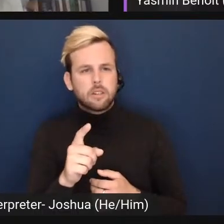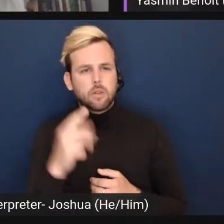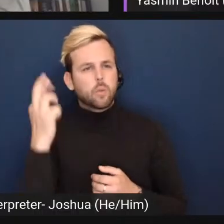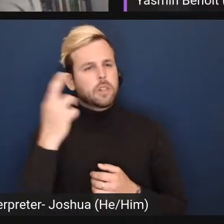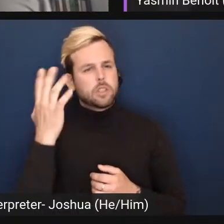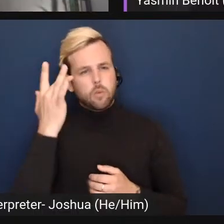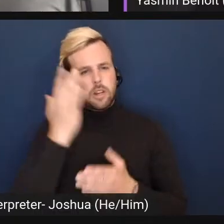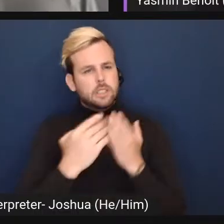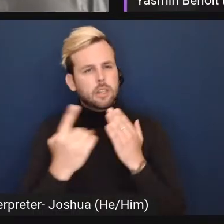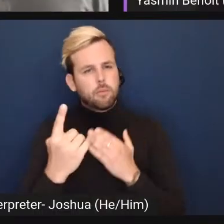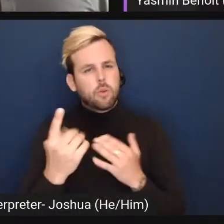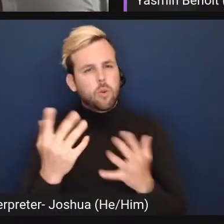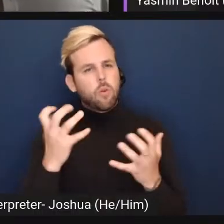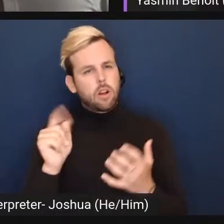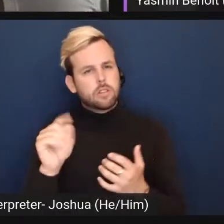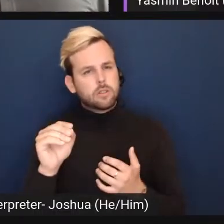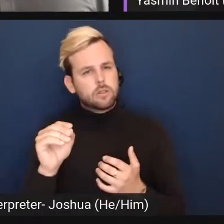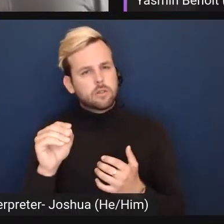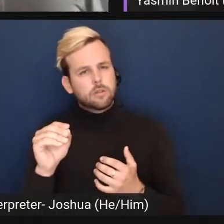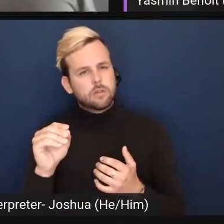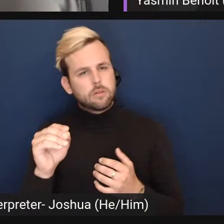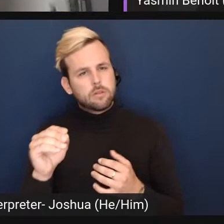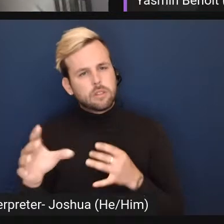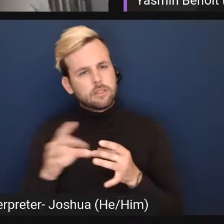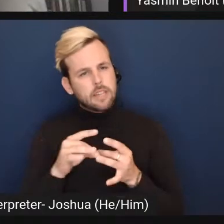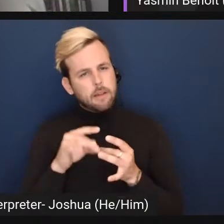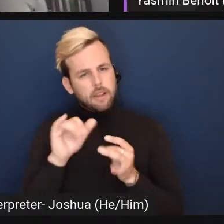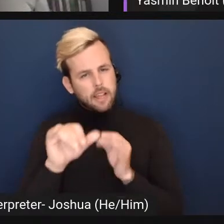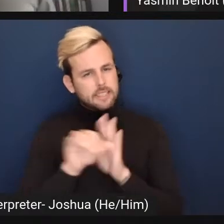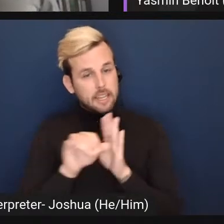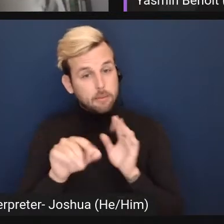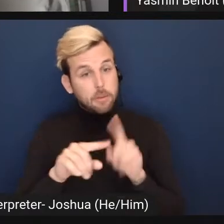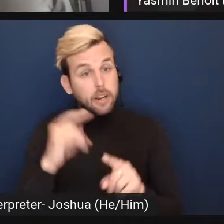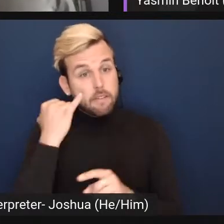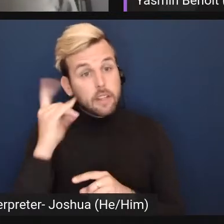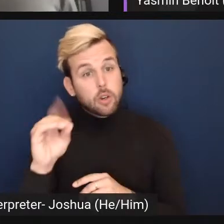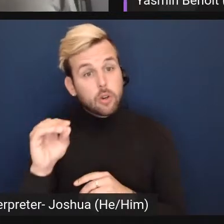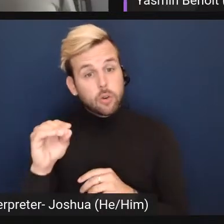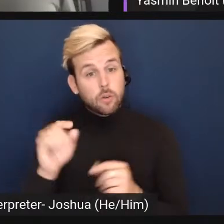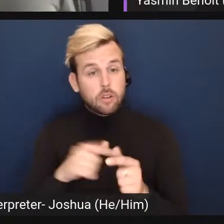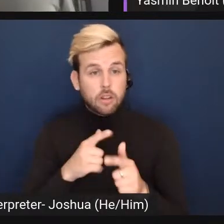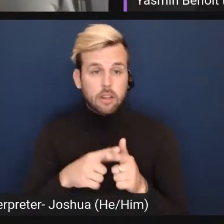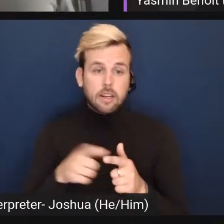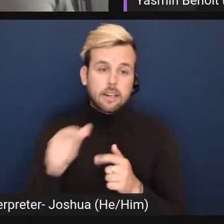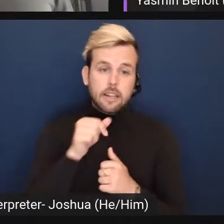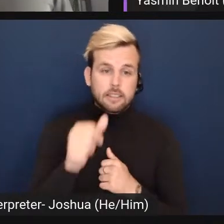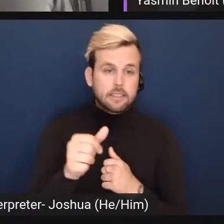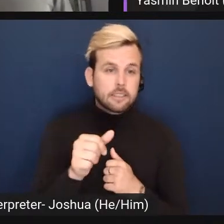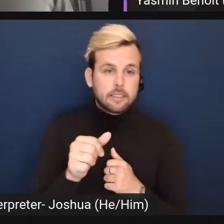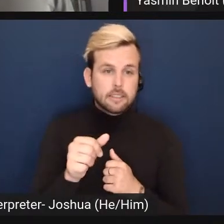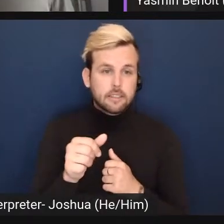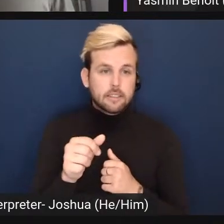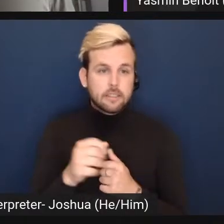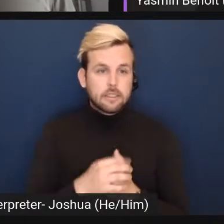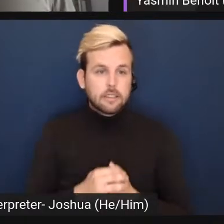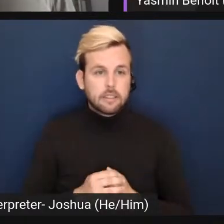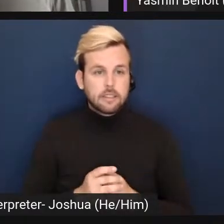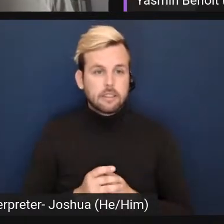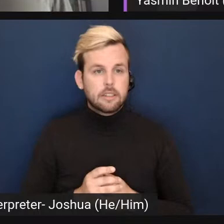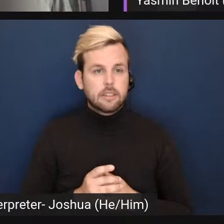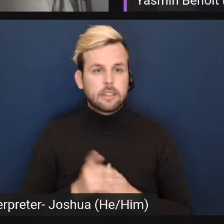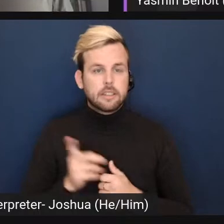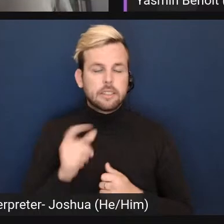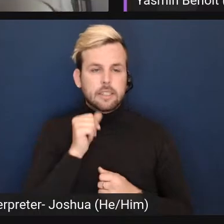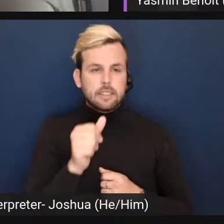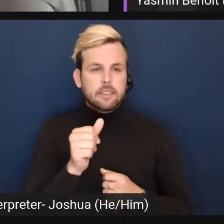why someone would want to adopt an identity that way. And if they do, then it doesn't like it, it